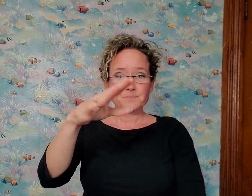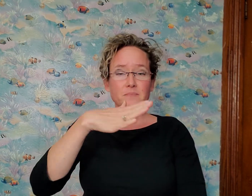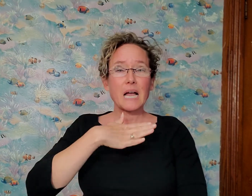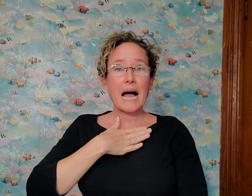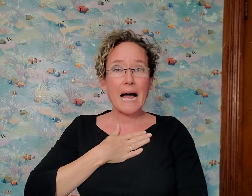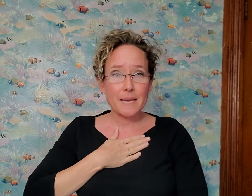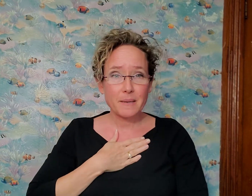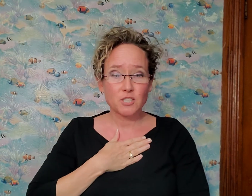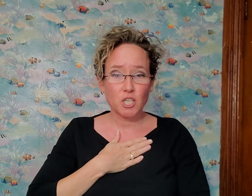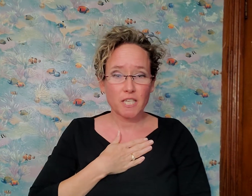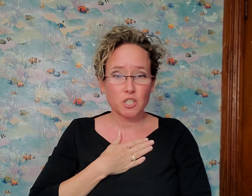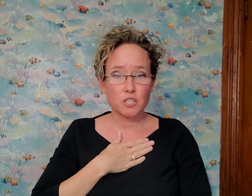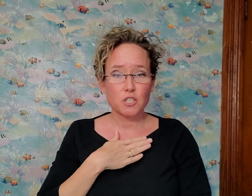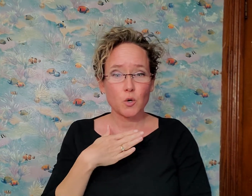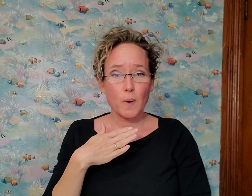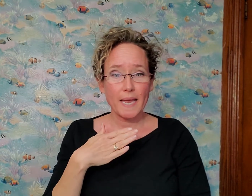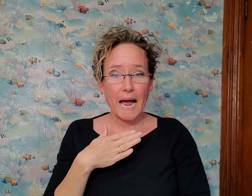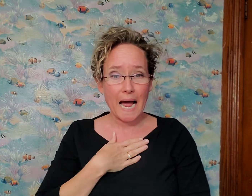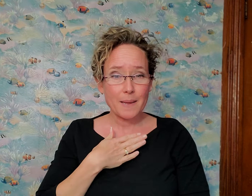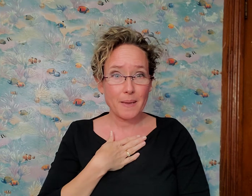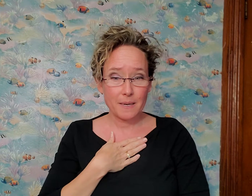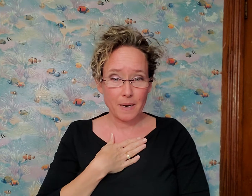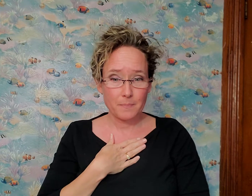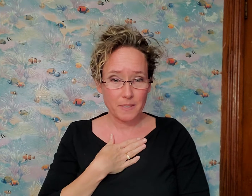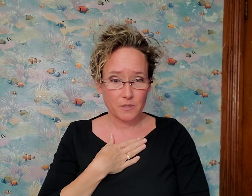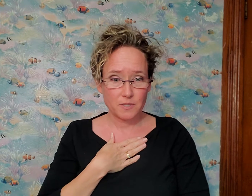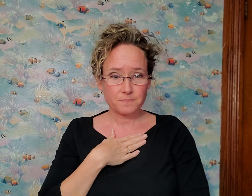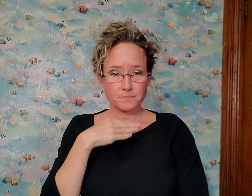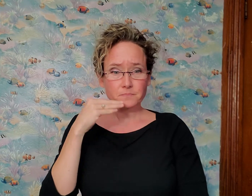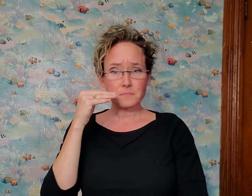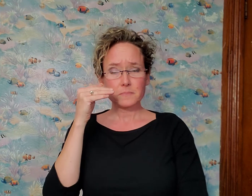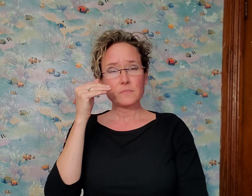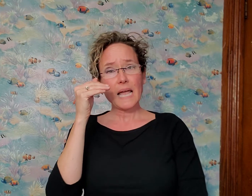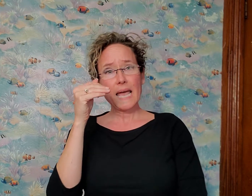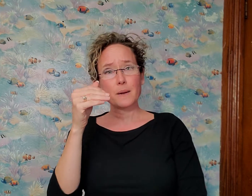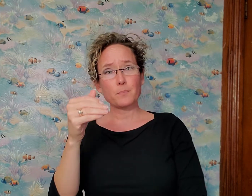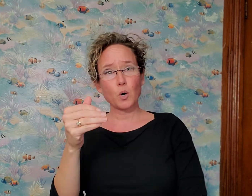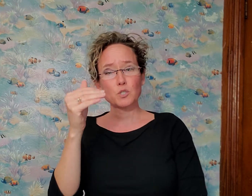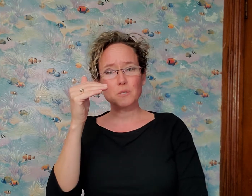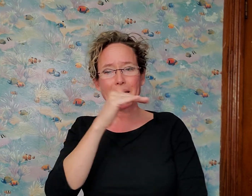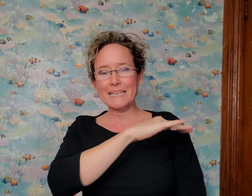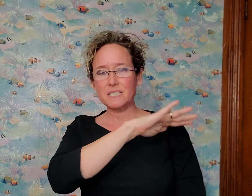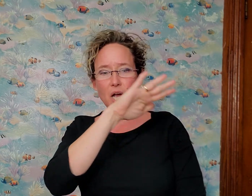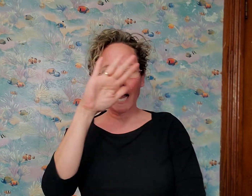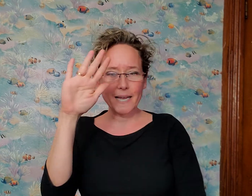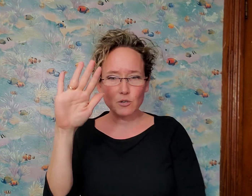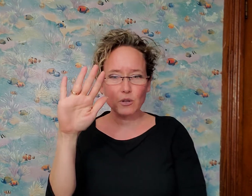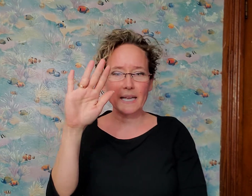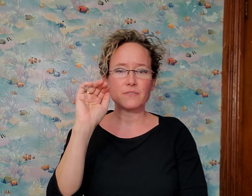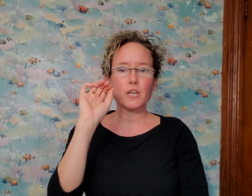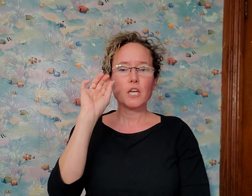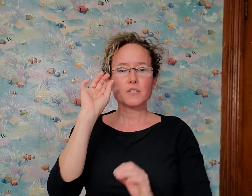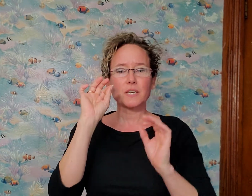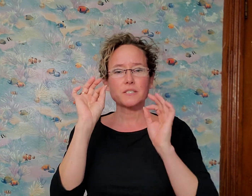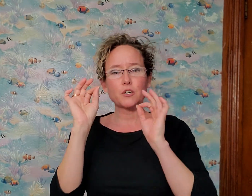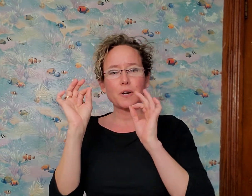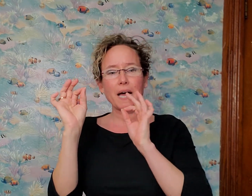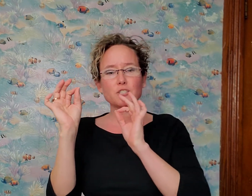I made changes to the way I paid my bills and approached my entire life to consider not